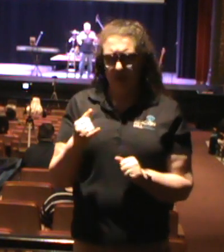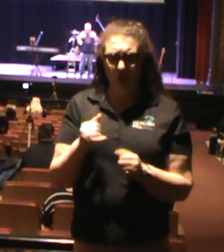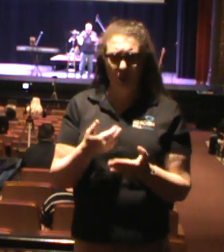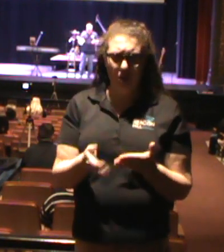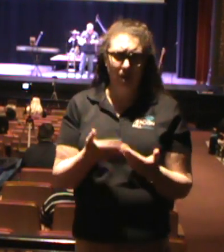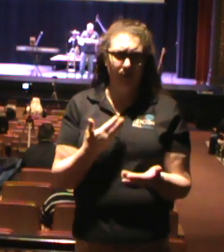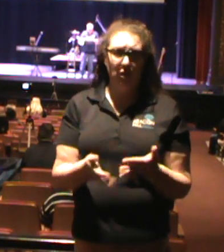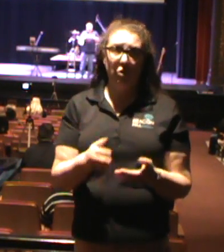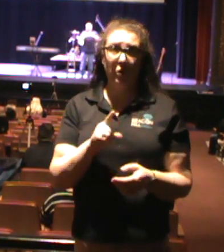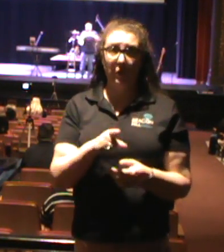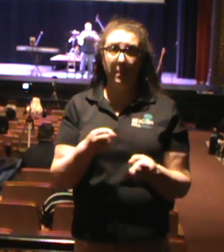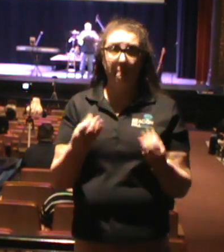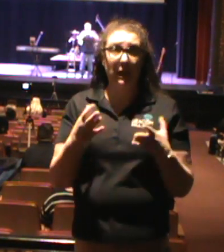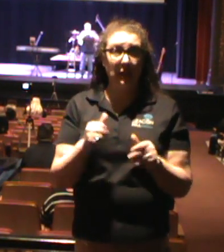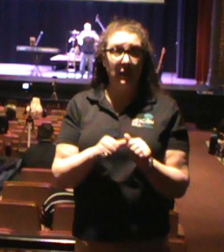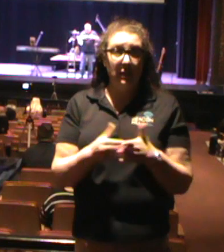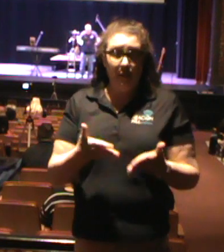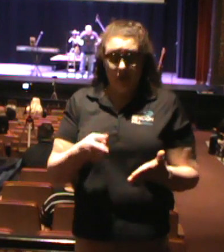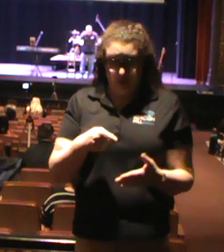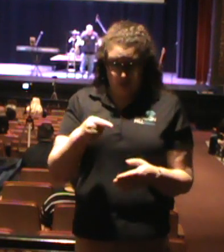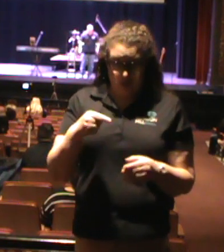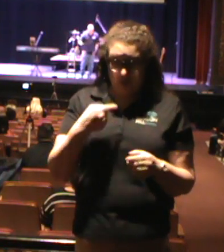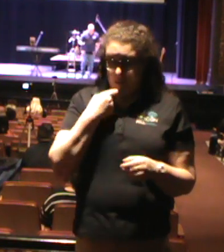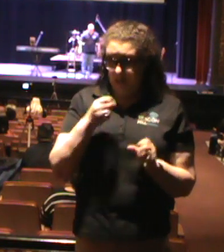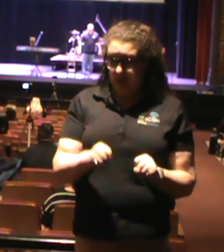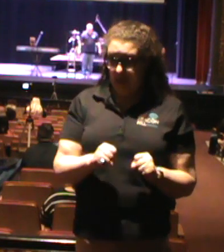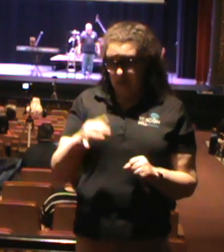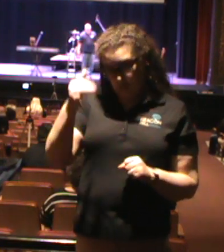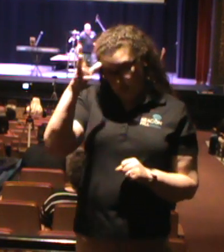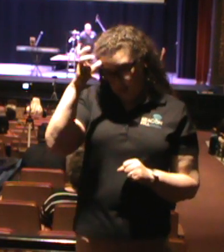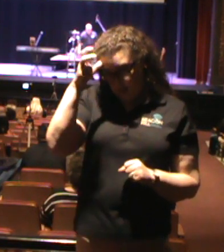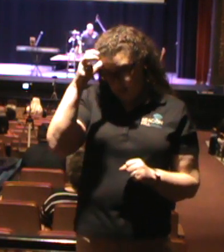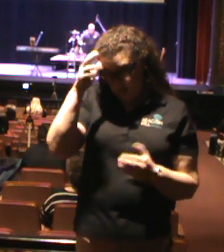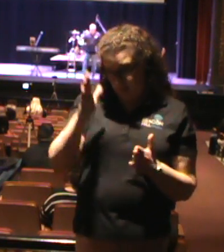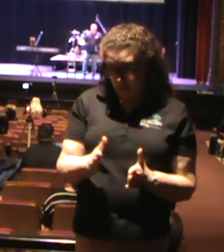and sit there and see that Satan's having a field day,